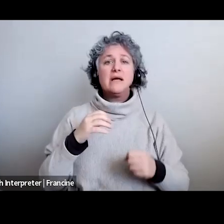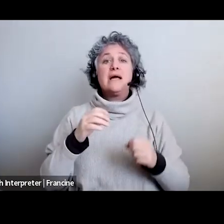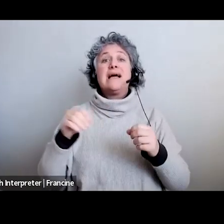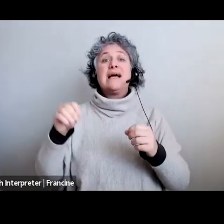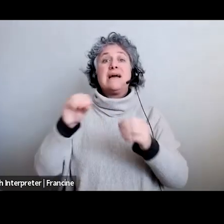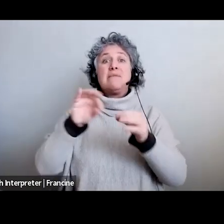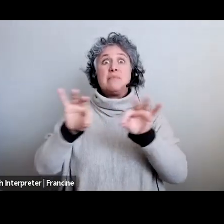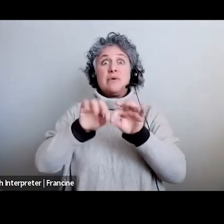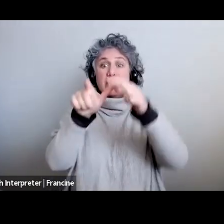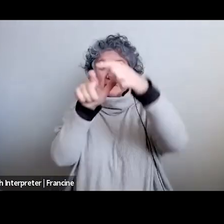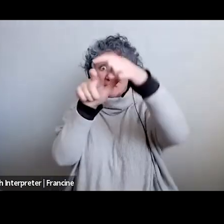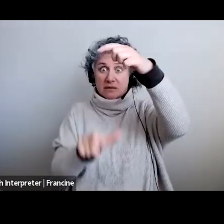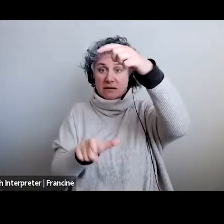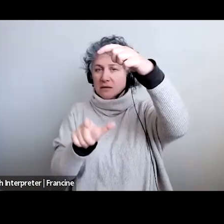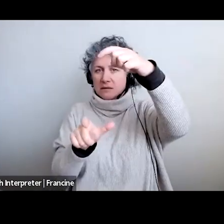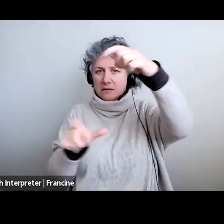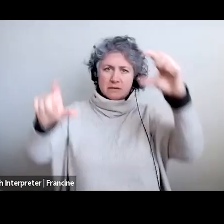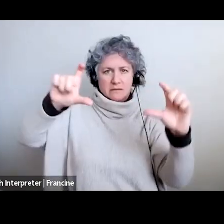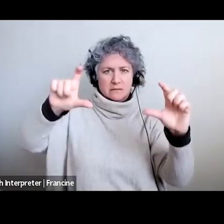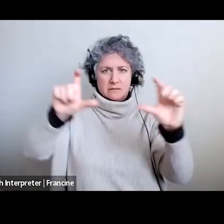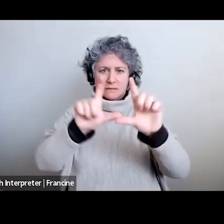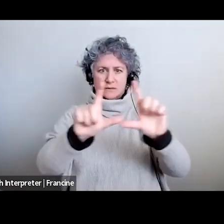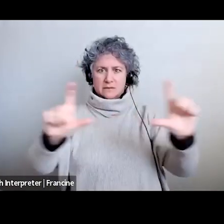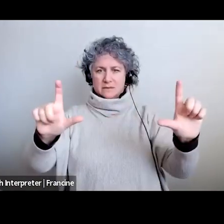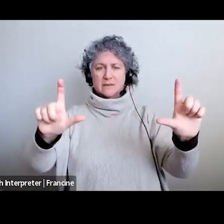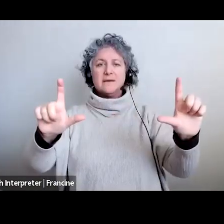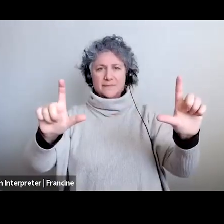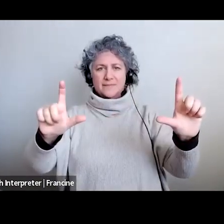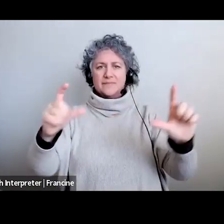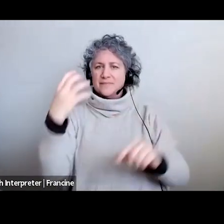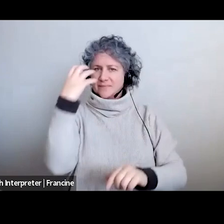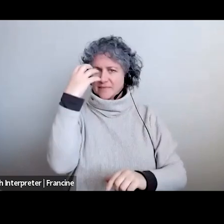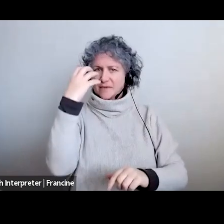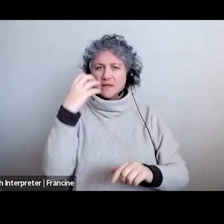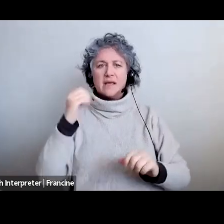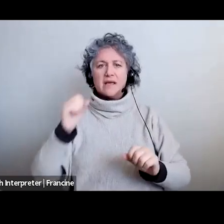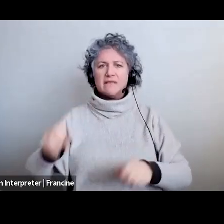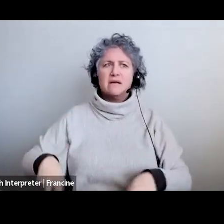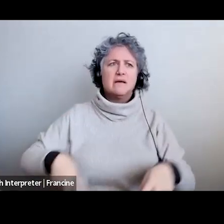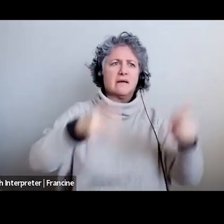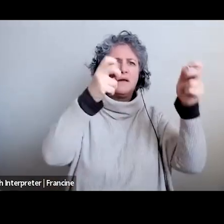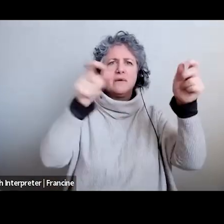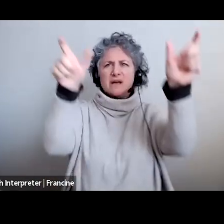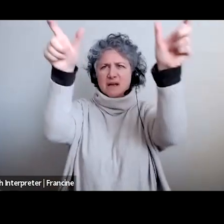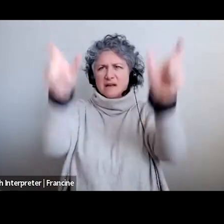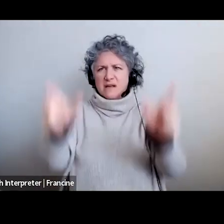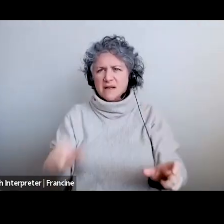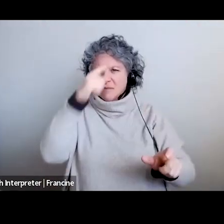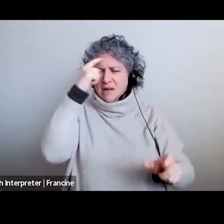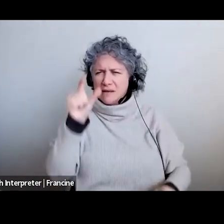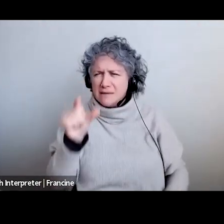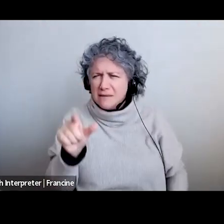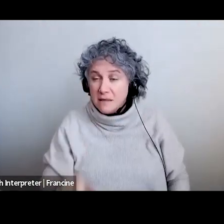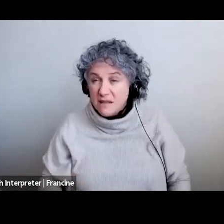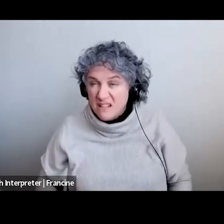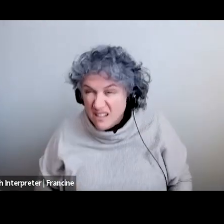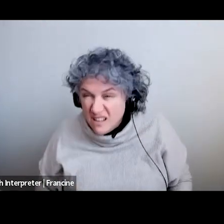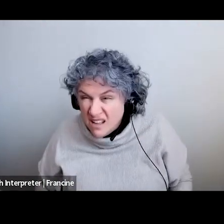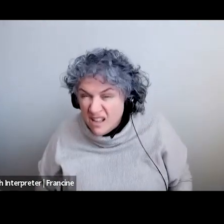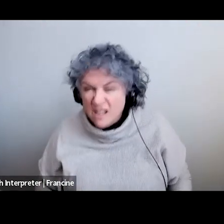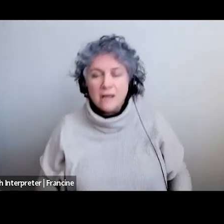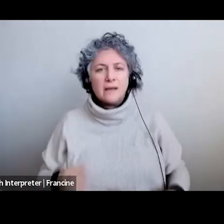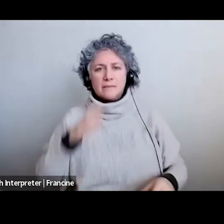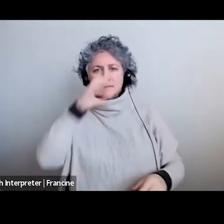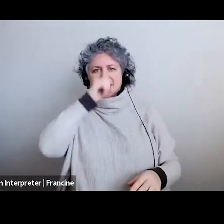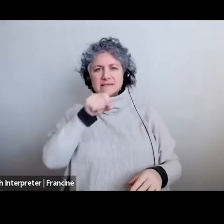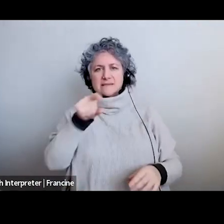you know landscape view because otherwise when it gets uploaded we end up with big black lines down the side we end up with this much of you and